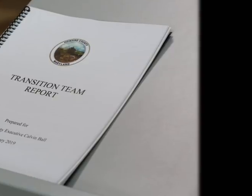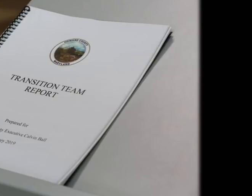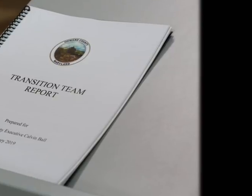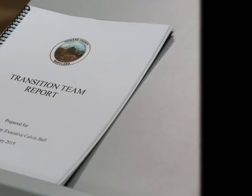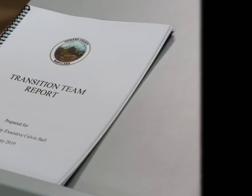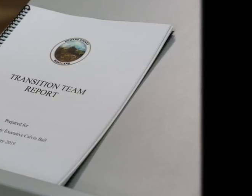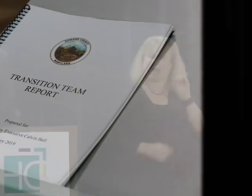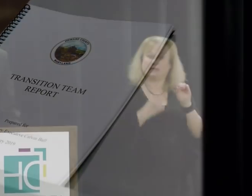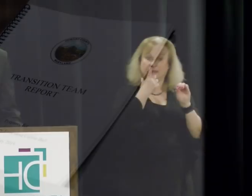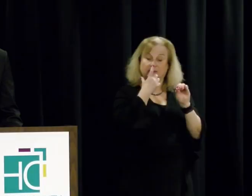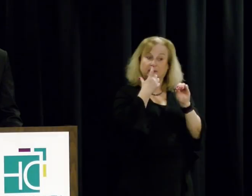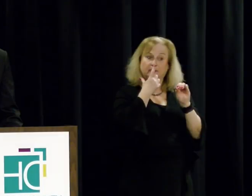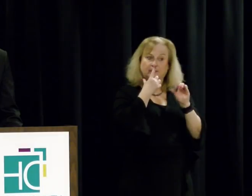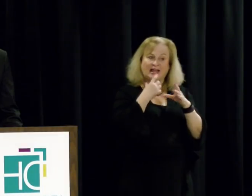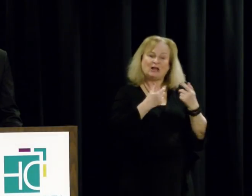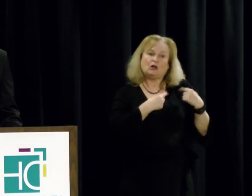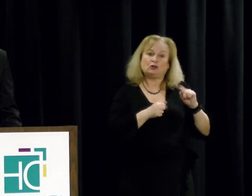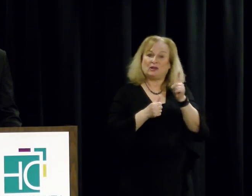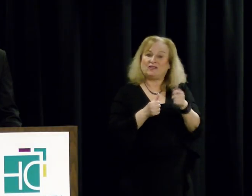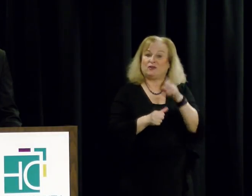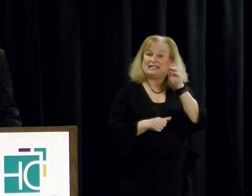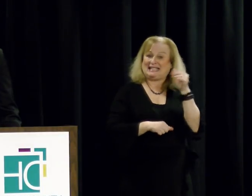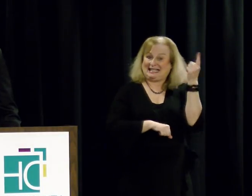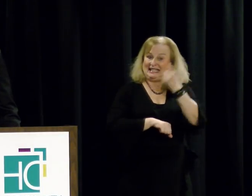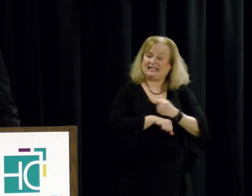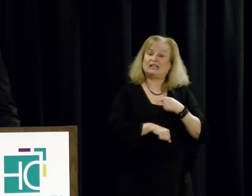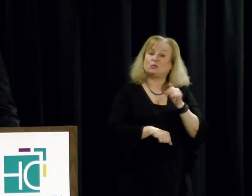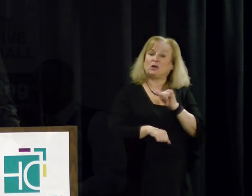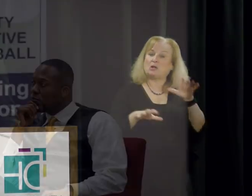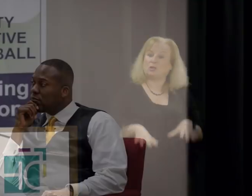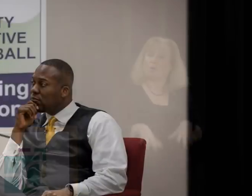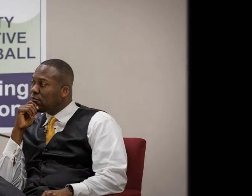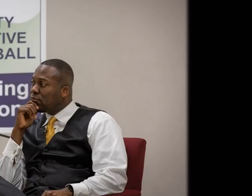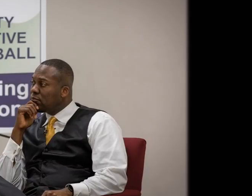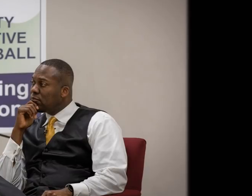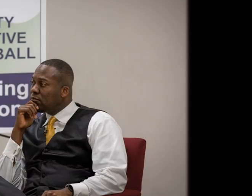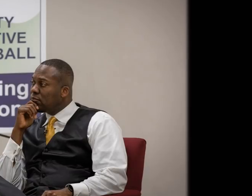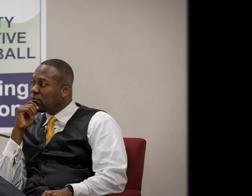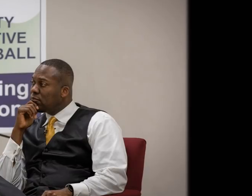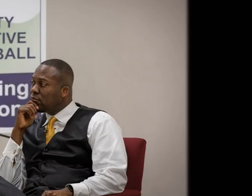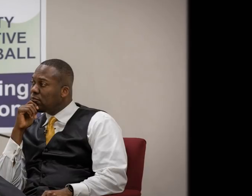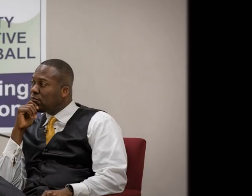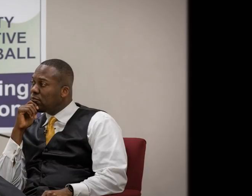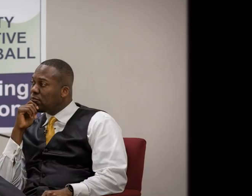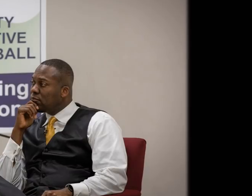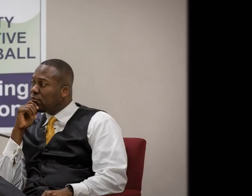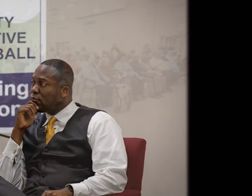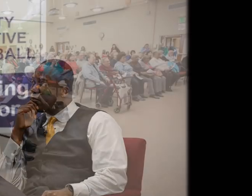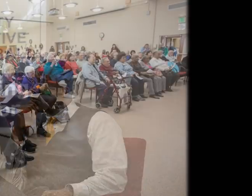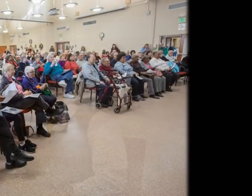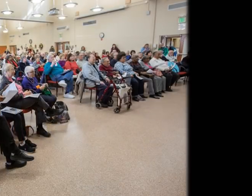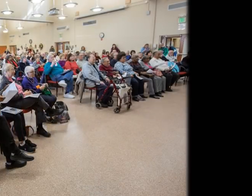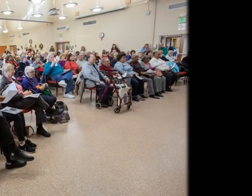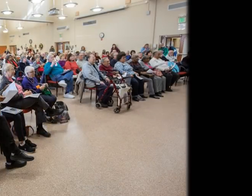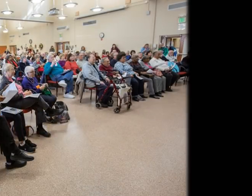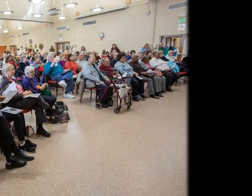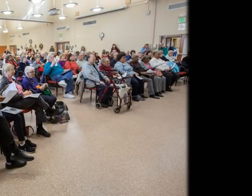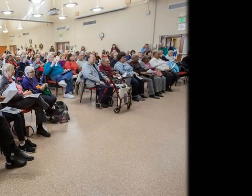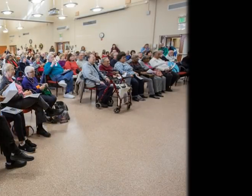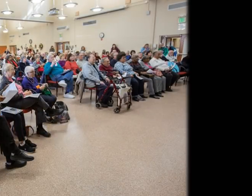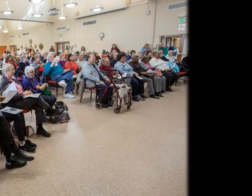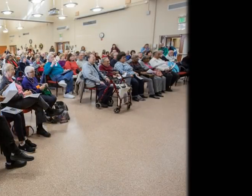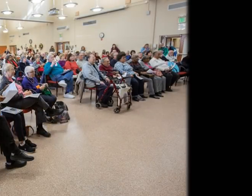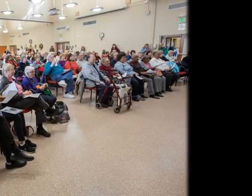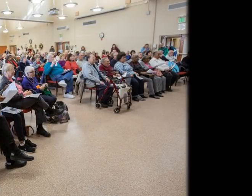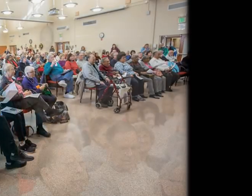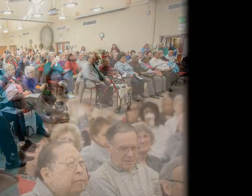And during our first 60 days, we also hosted nine listening sessions around the county and on